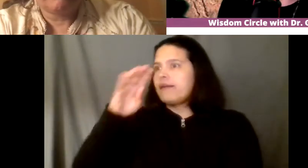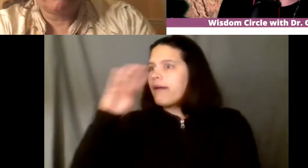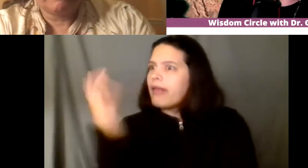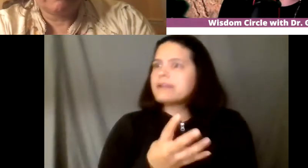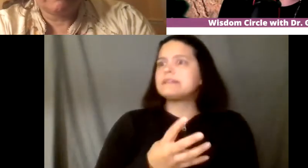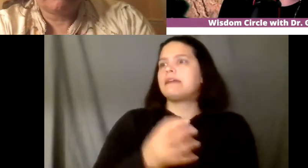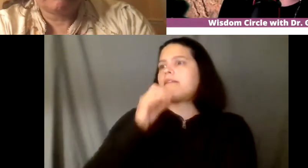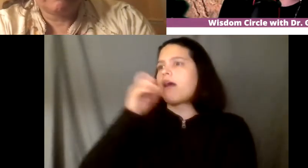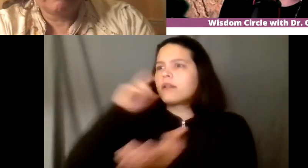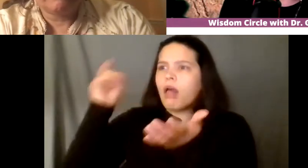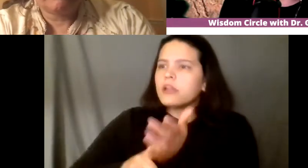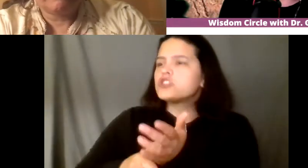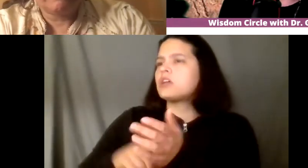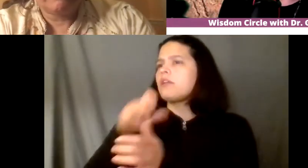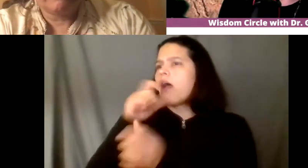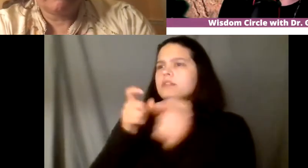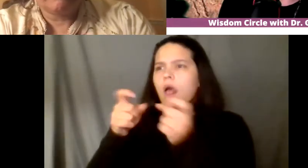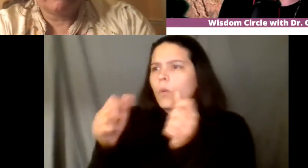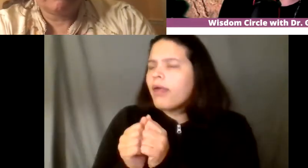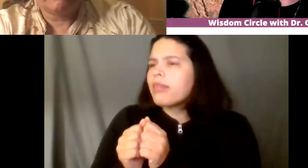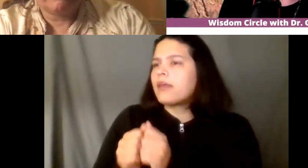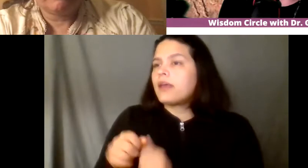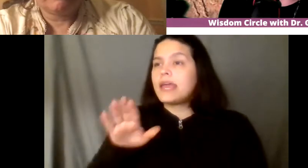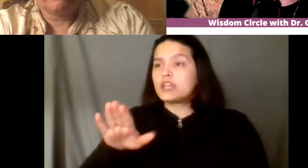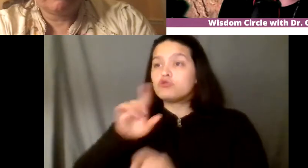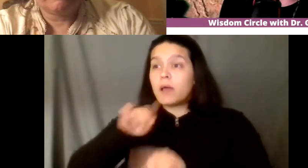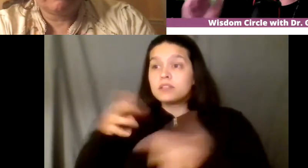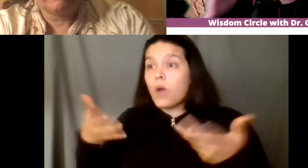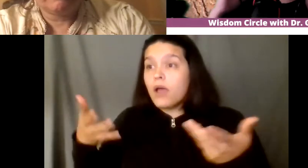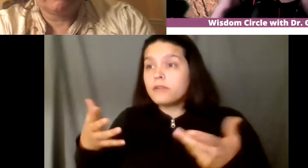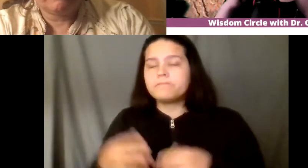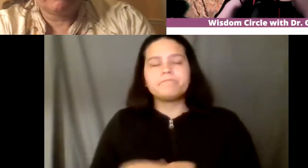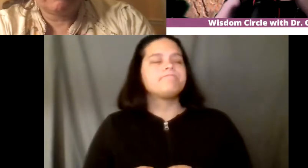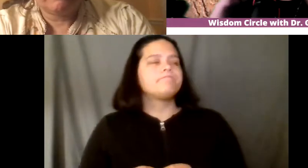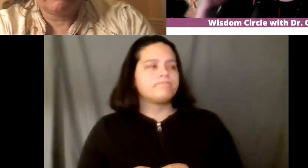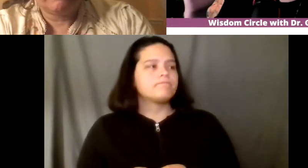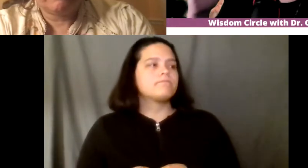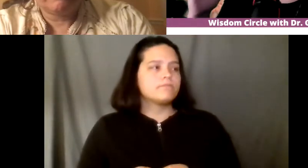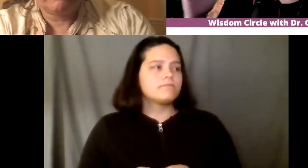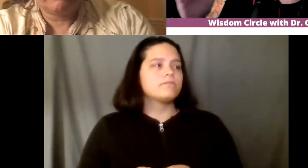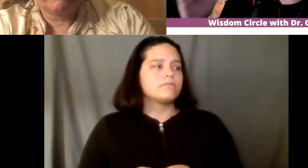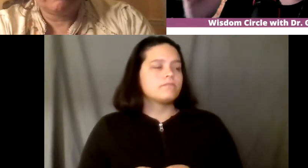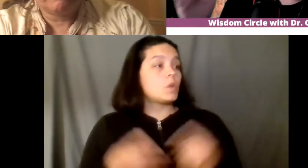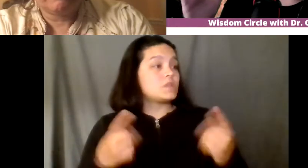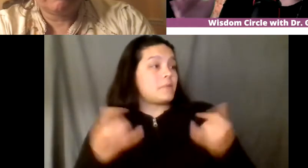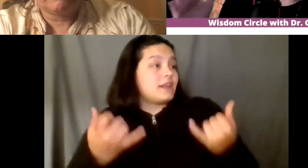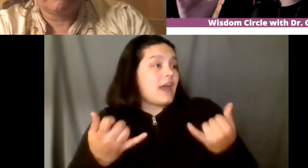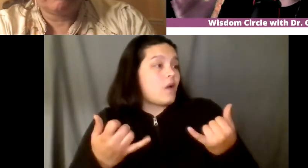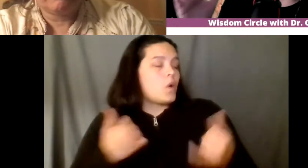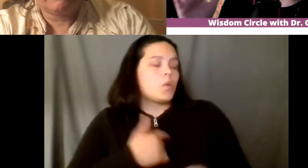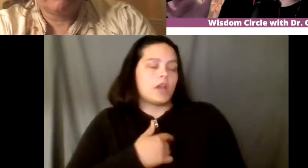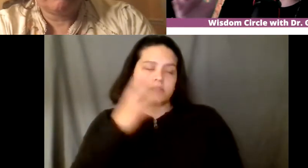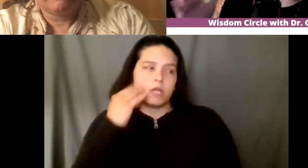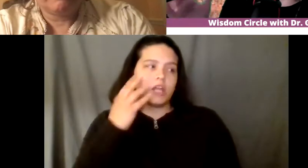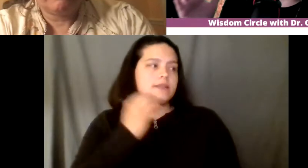close case and he said what's happening now is we're on an old story that's a thousand